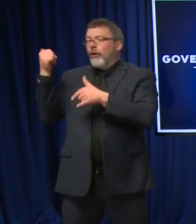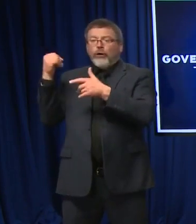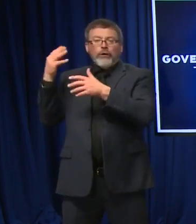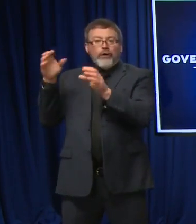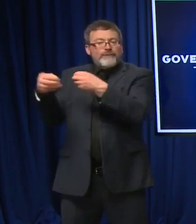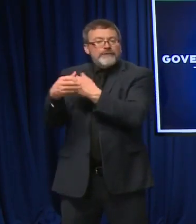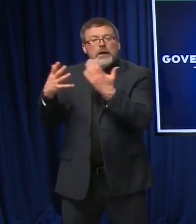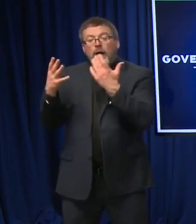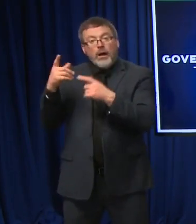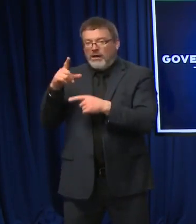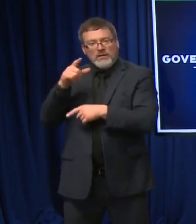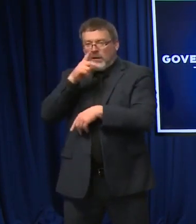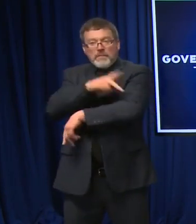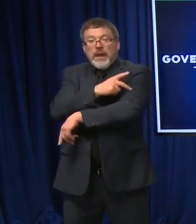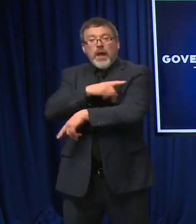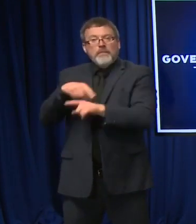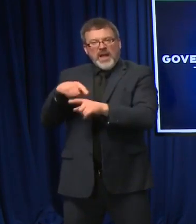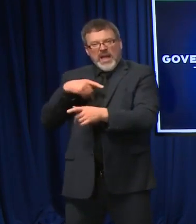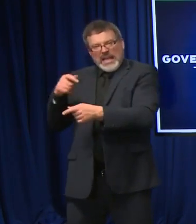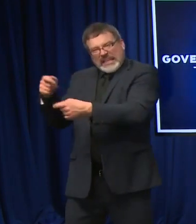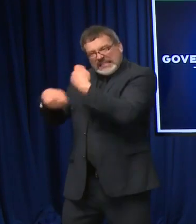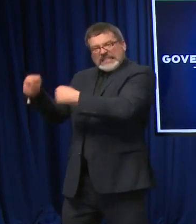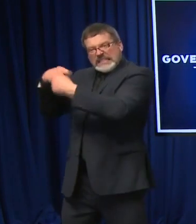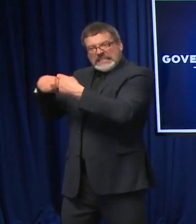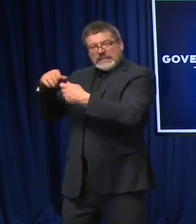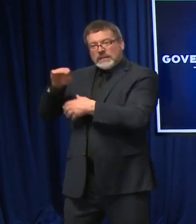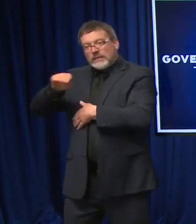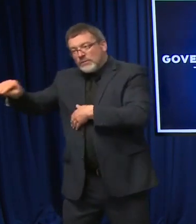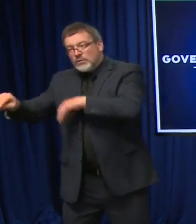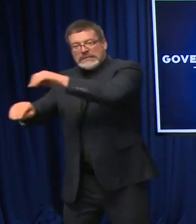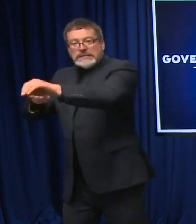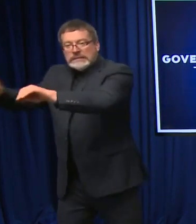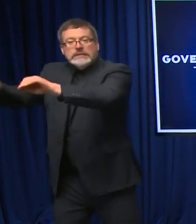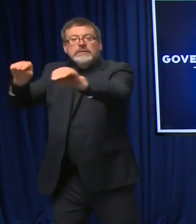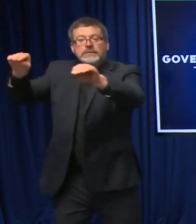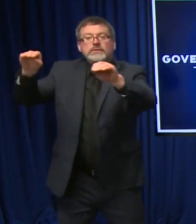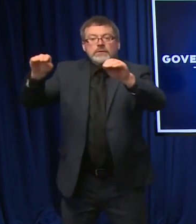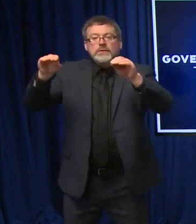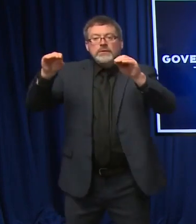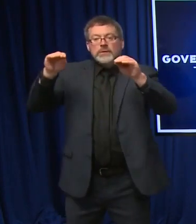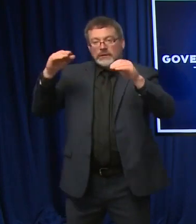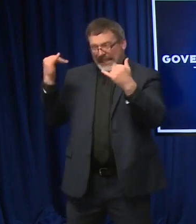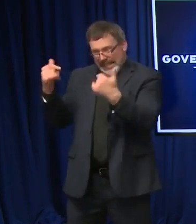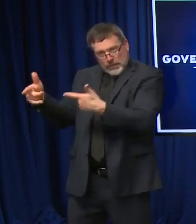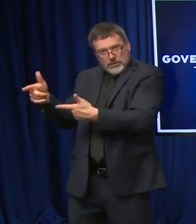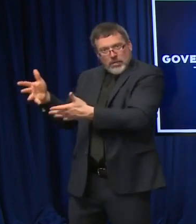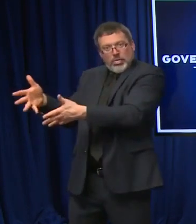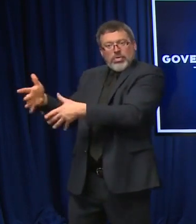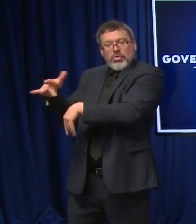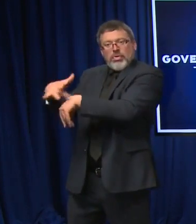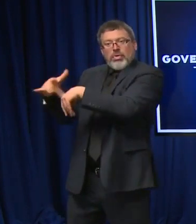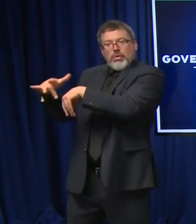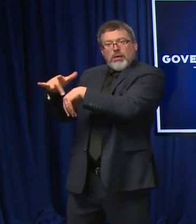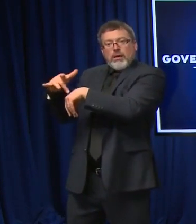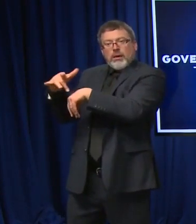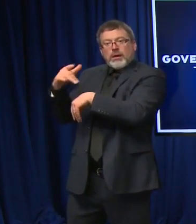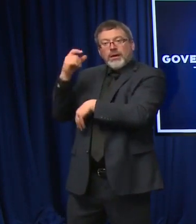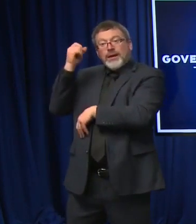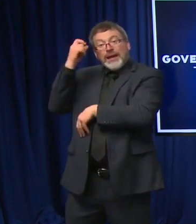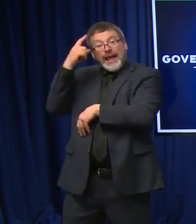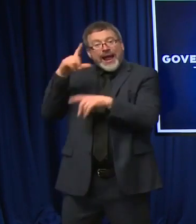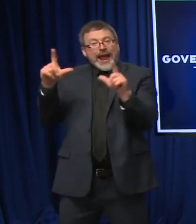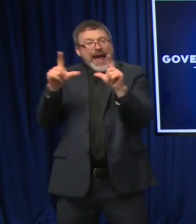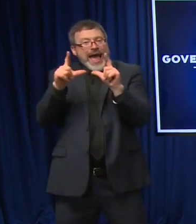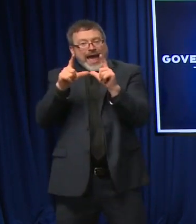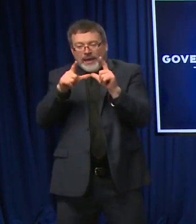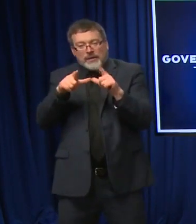those beds to allow a better concentration of care. Right now, they would have trouble doing that. In this scenario, they can do that. They're allowed to